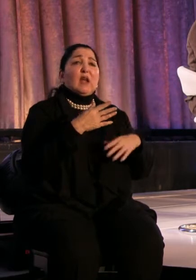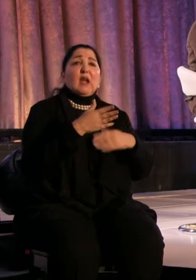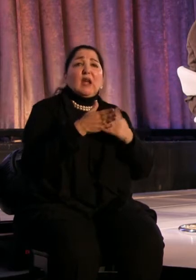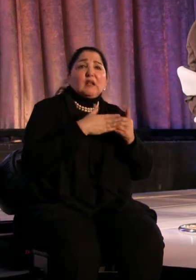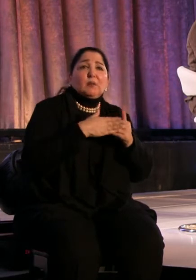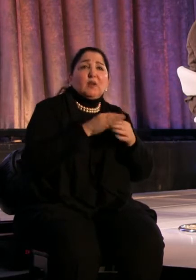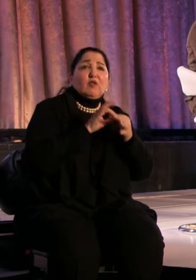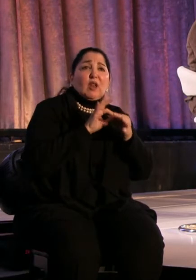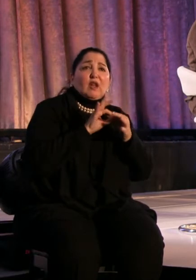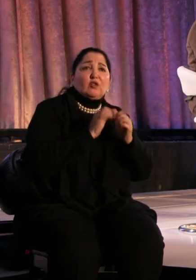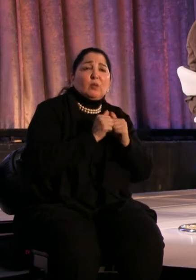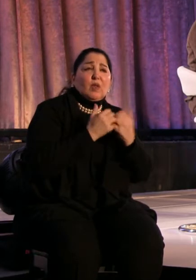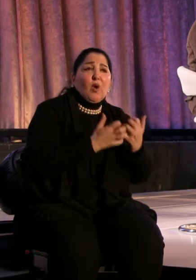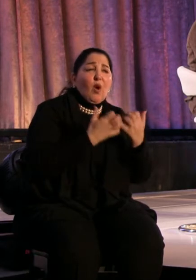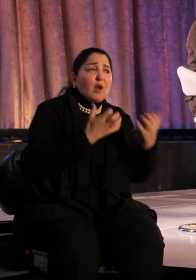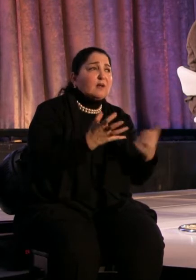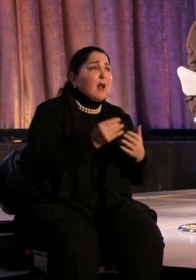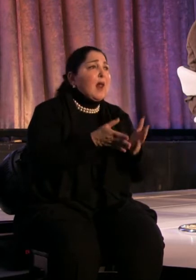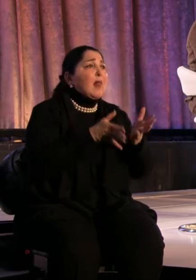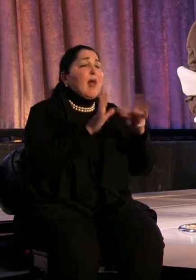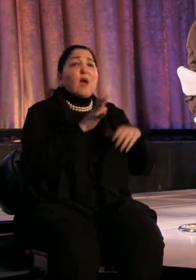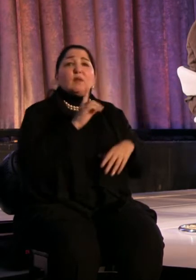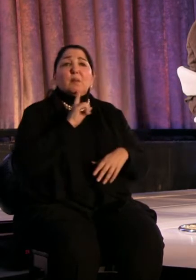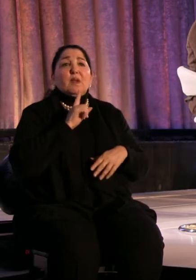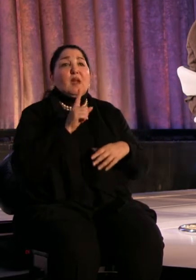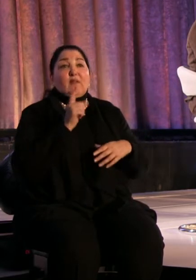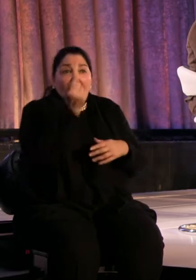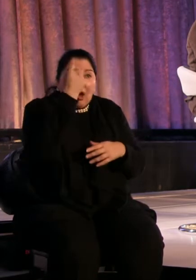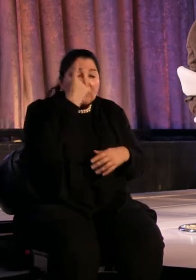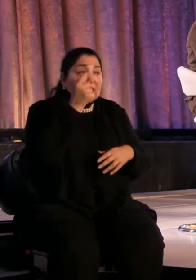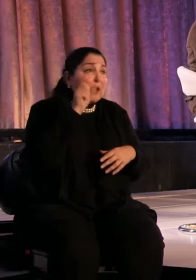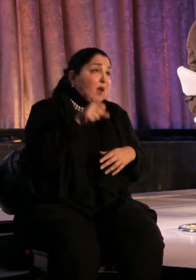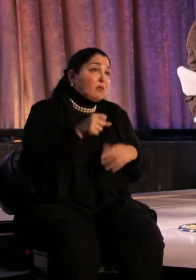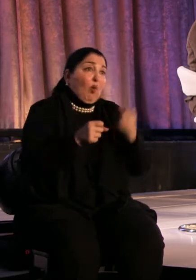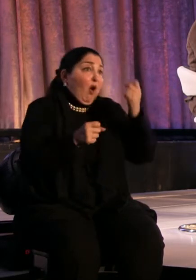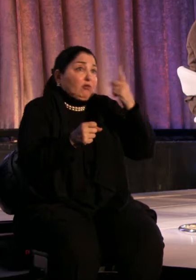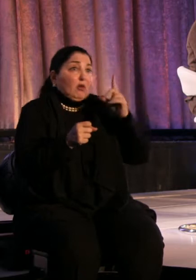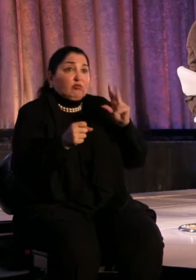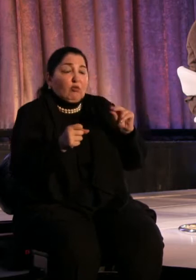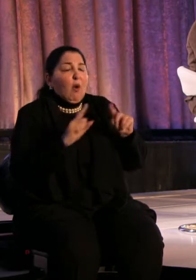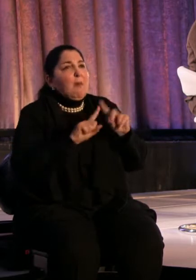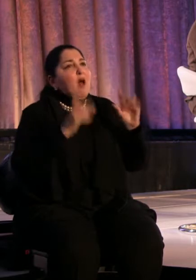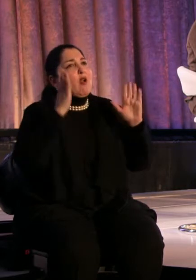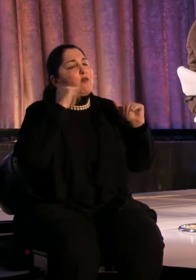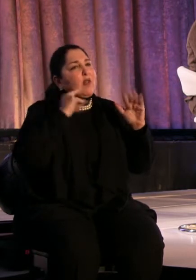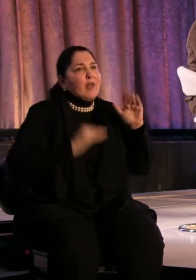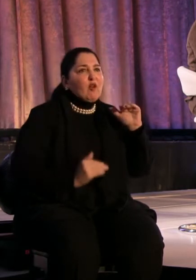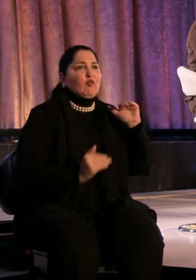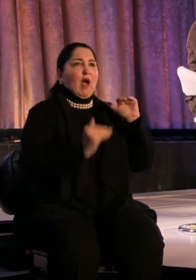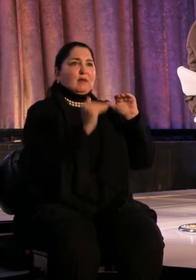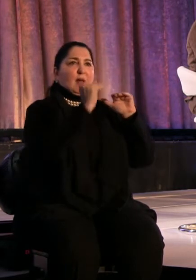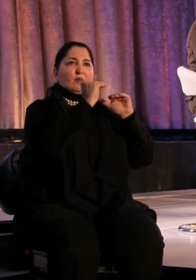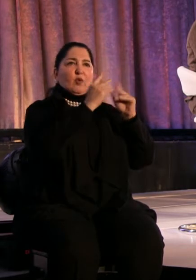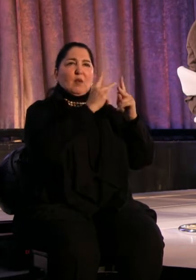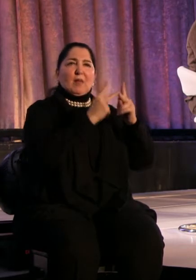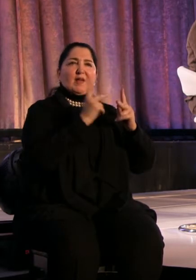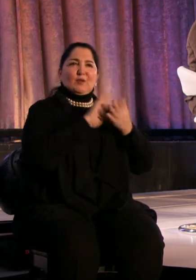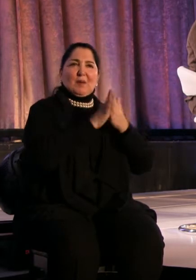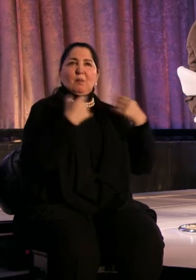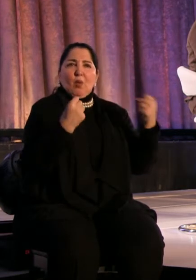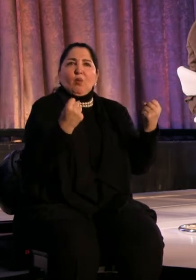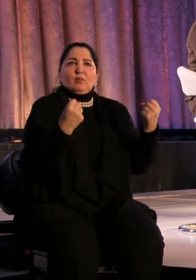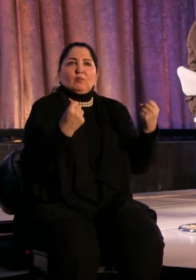allows them, whether they get it or not, to hopefully rise to that place of boldness.